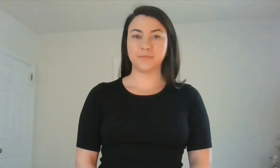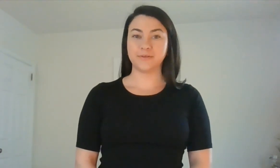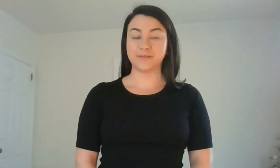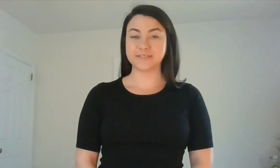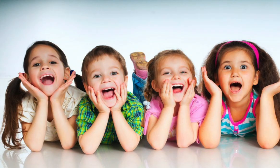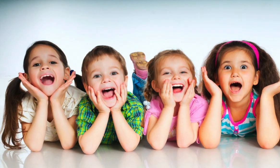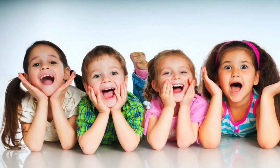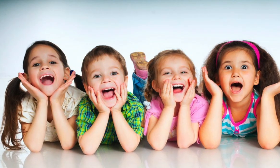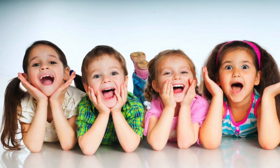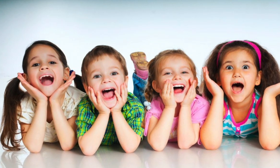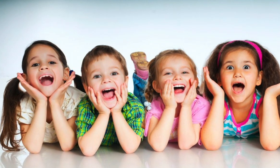this feeling?